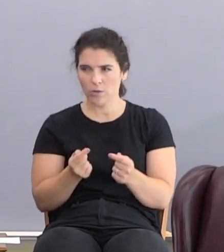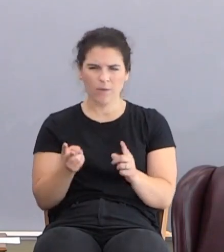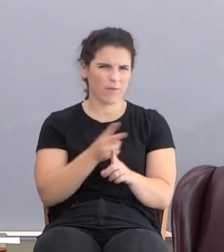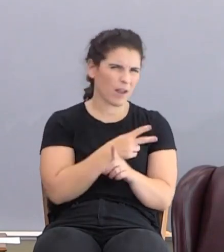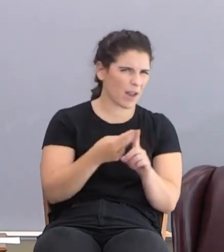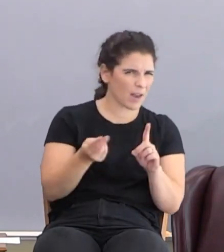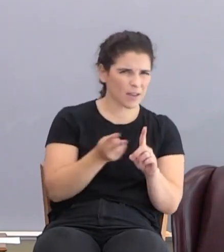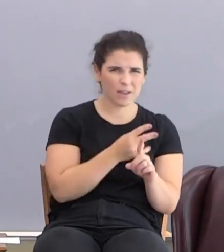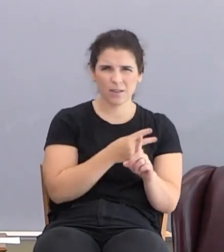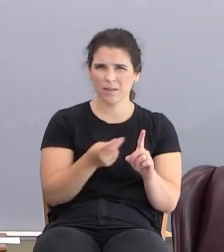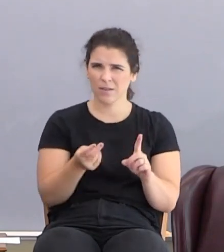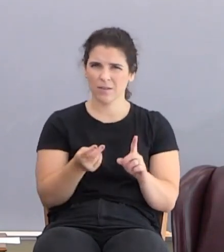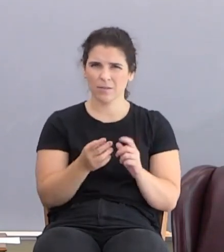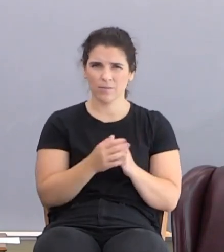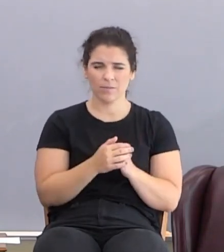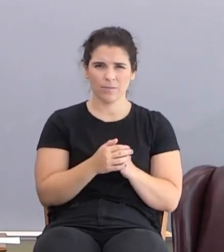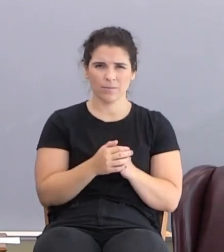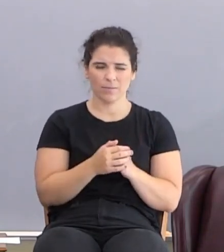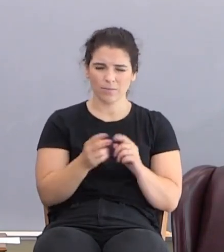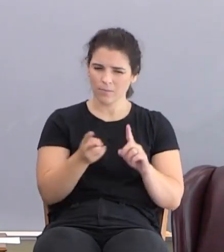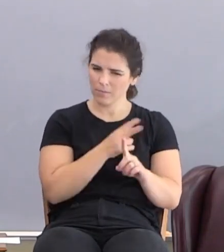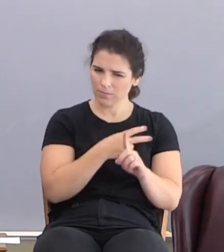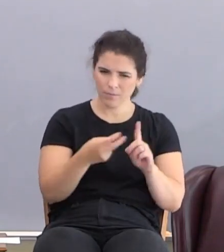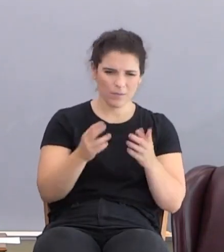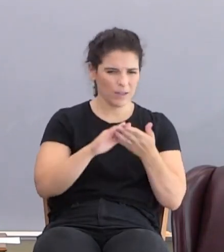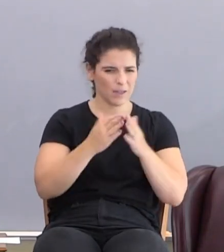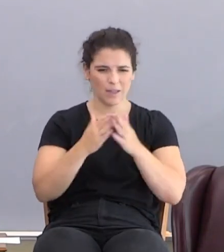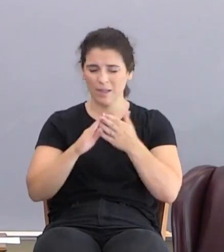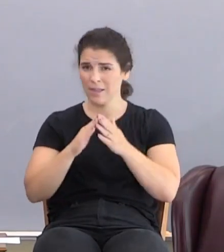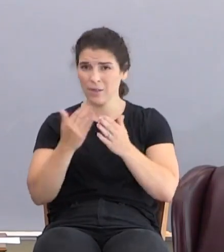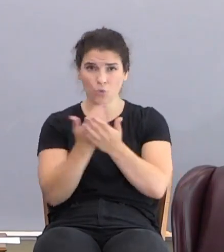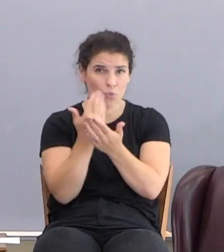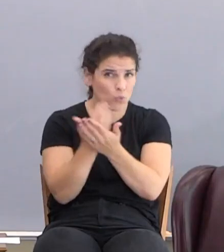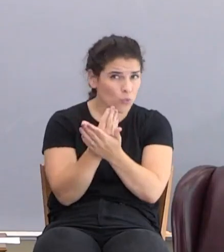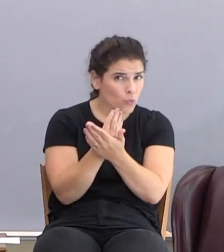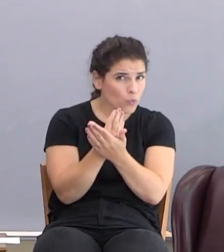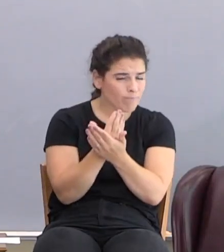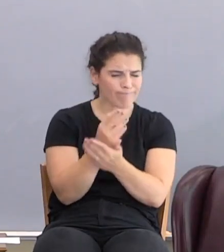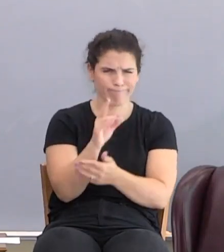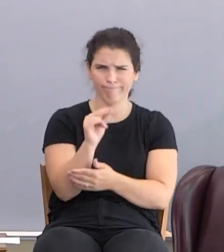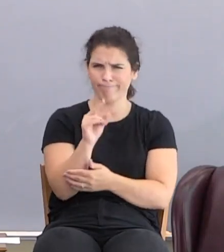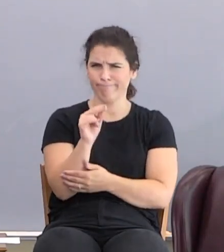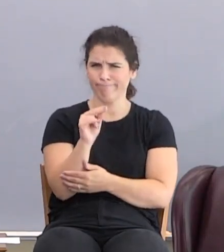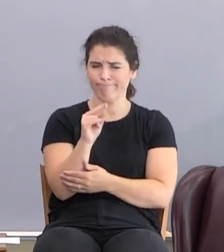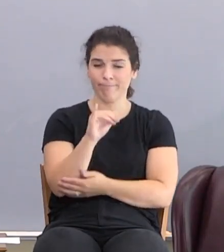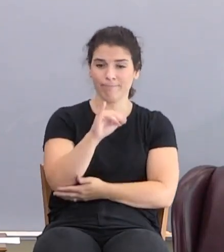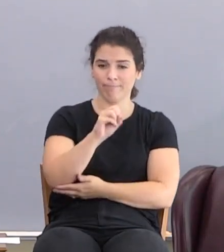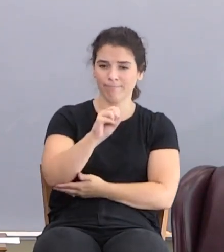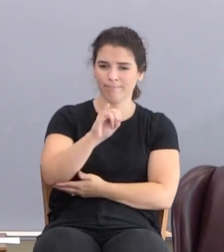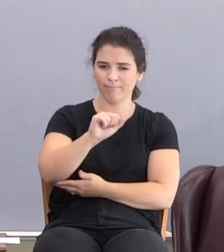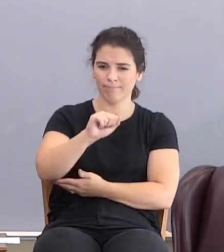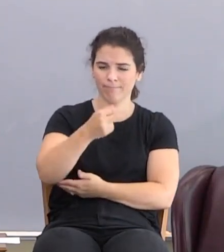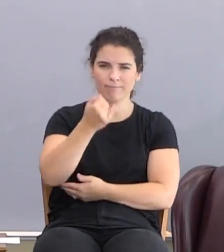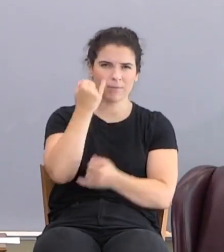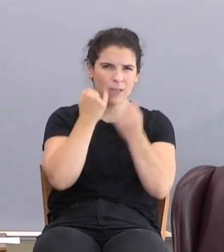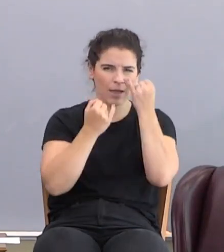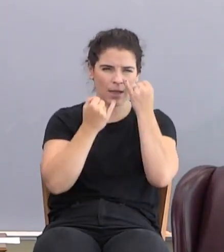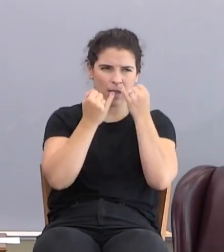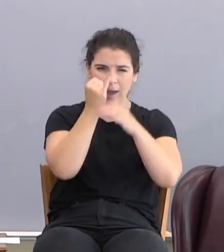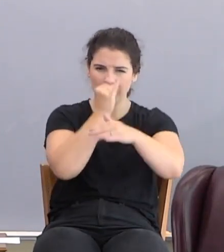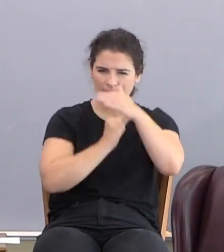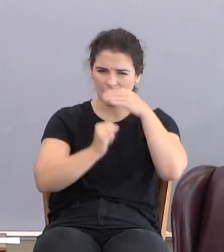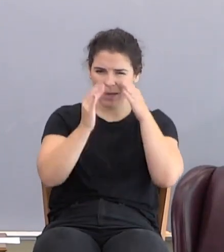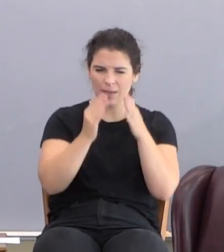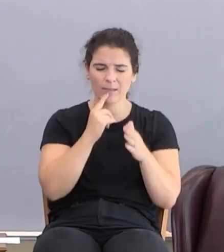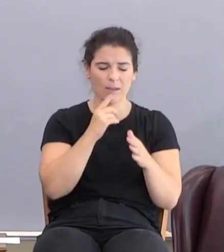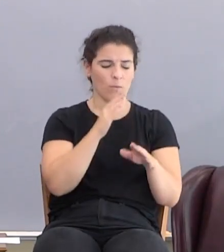Violence. Listen, violence in the city is nothing new. Isaiah, he says, woe to you that plant